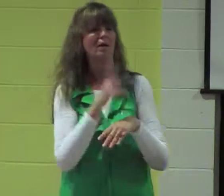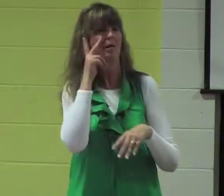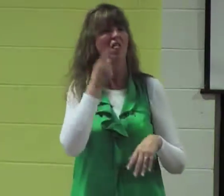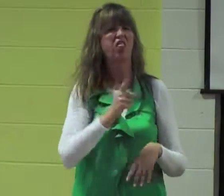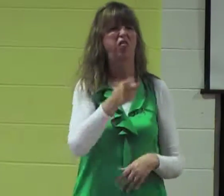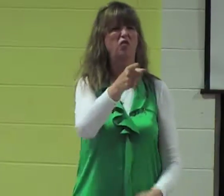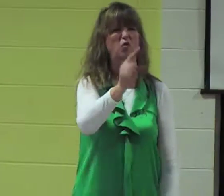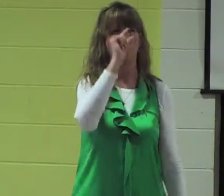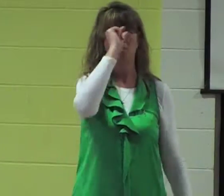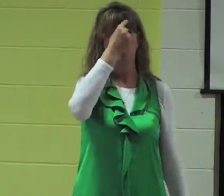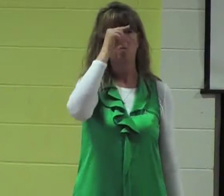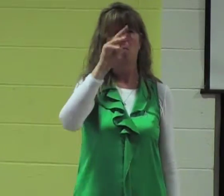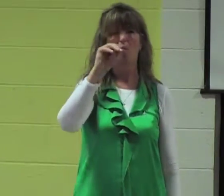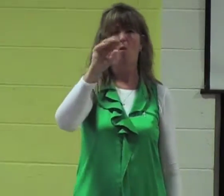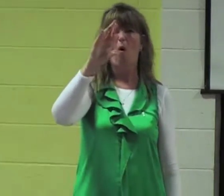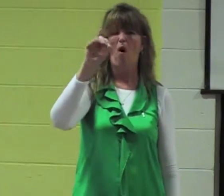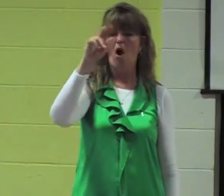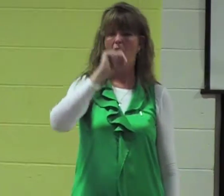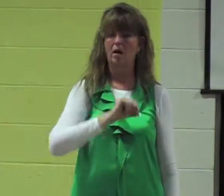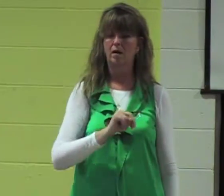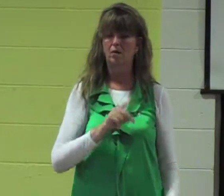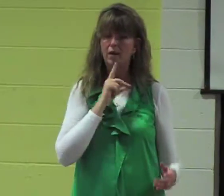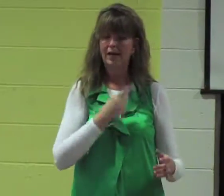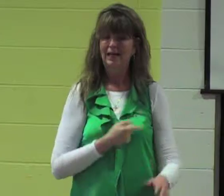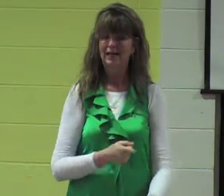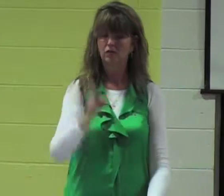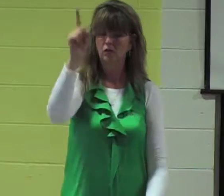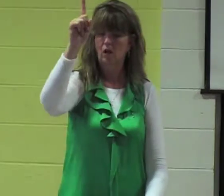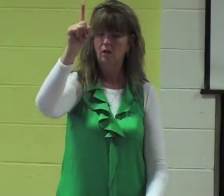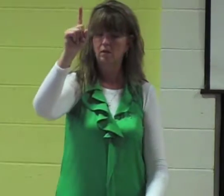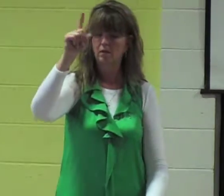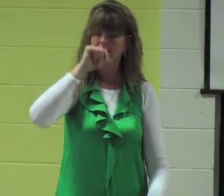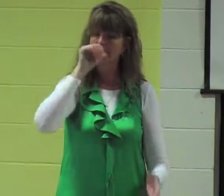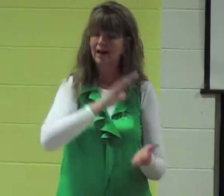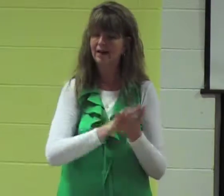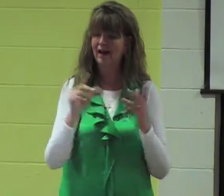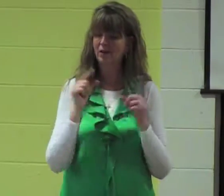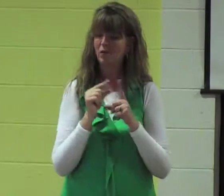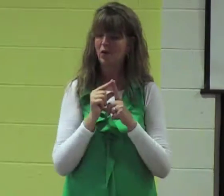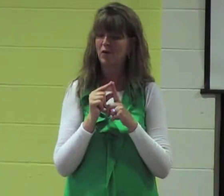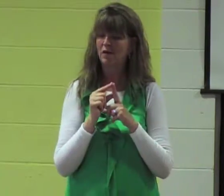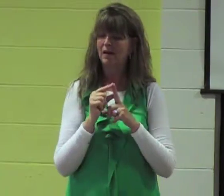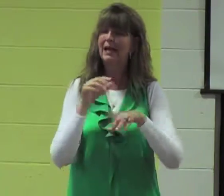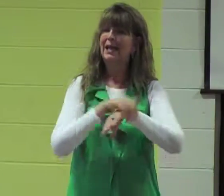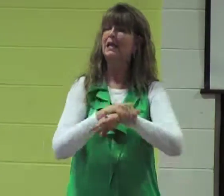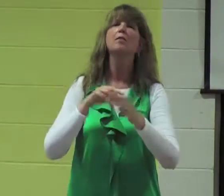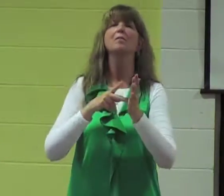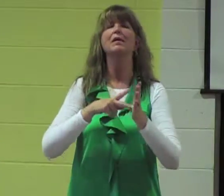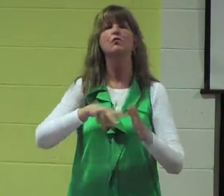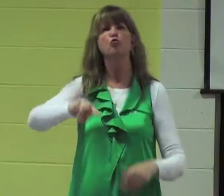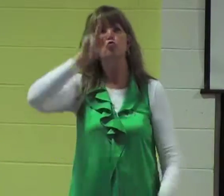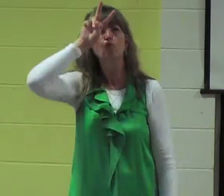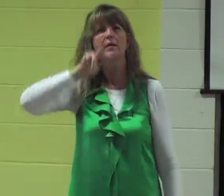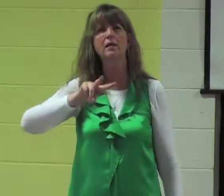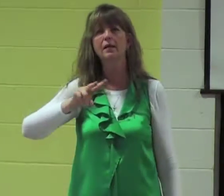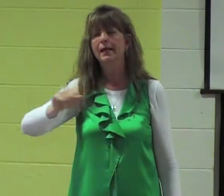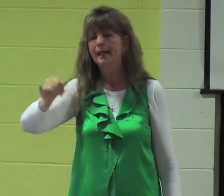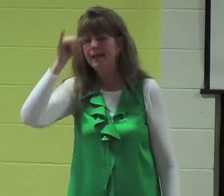nice. It's an insult. It's an insulting word. In English, it would mean